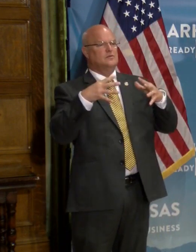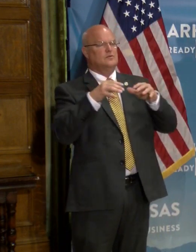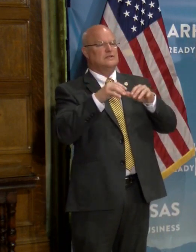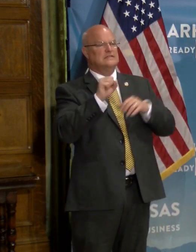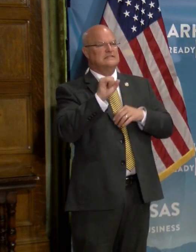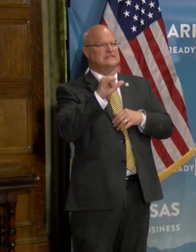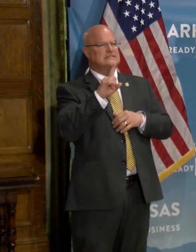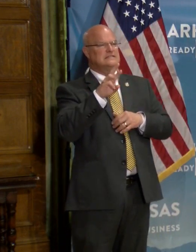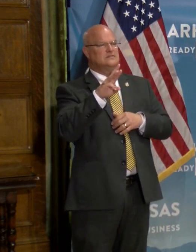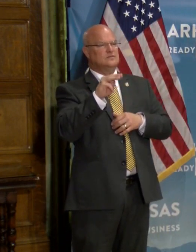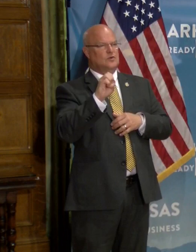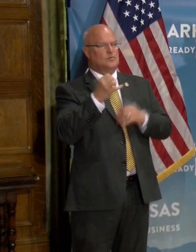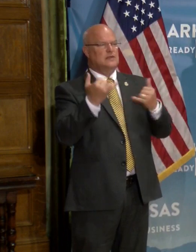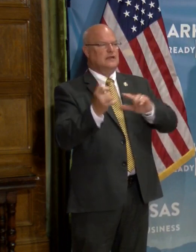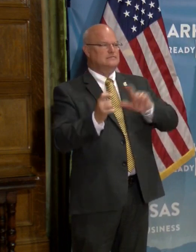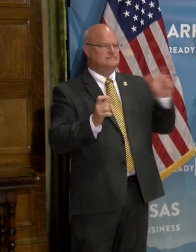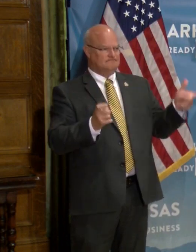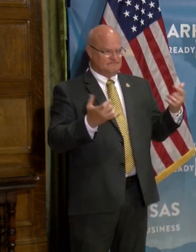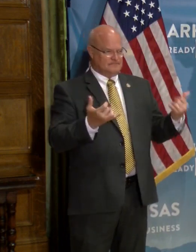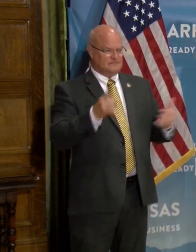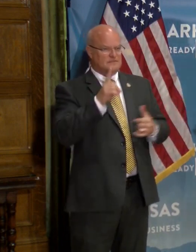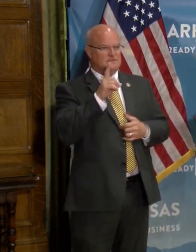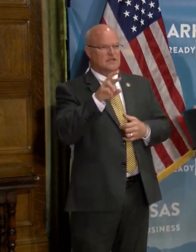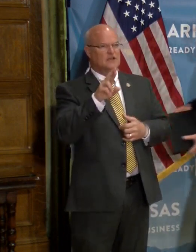And, Dr. Romero, let me turn it over to you.